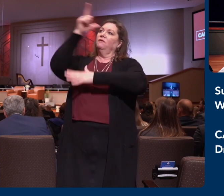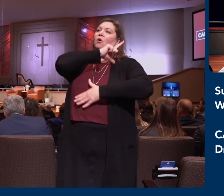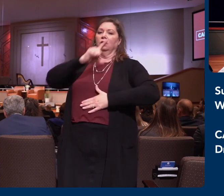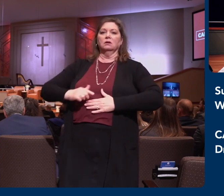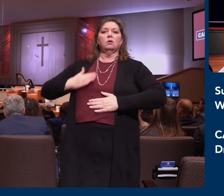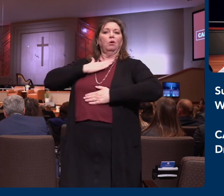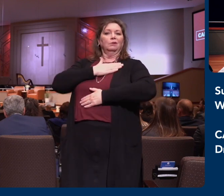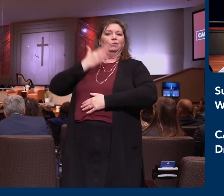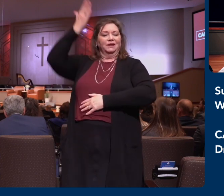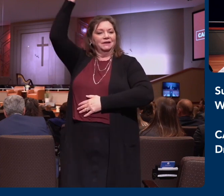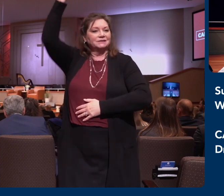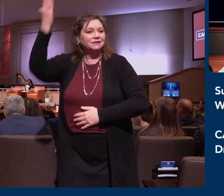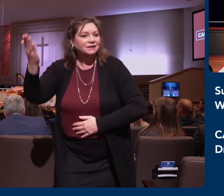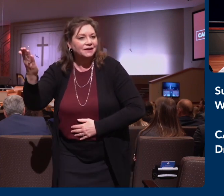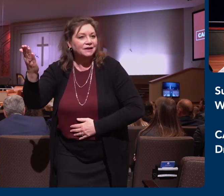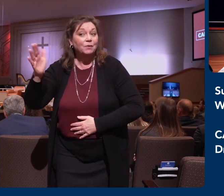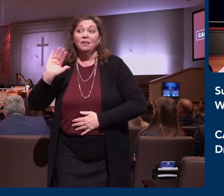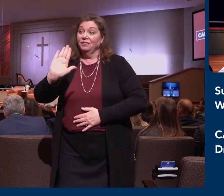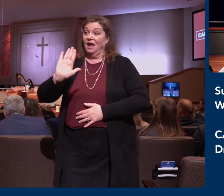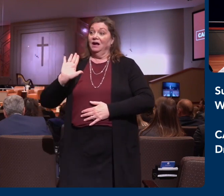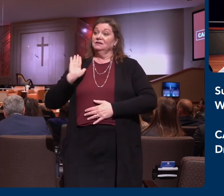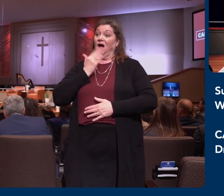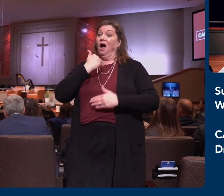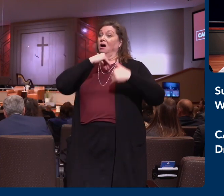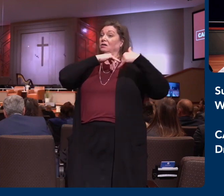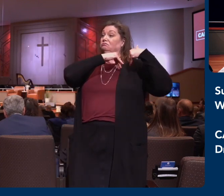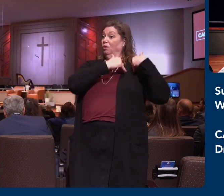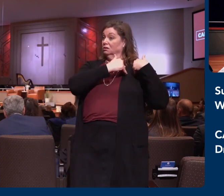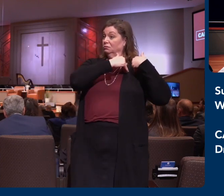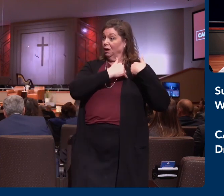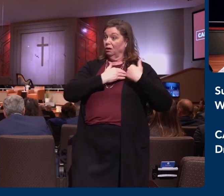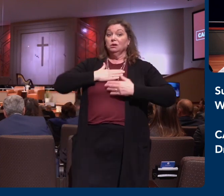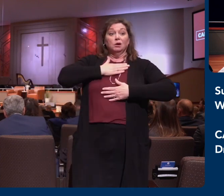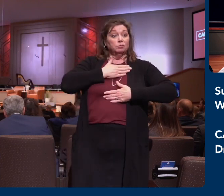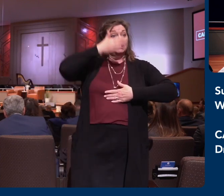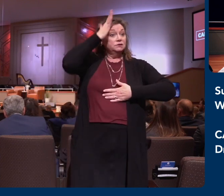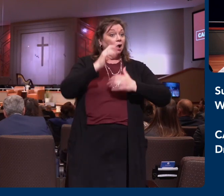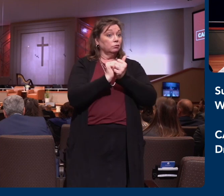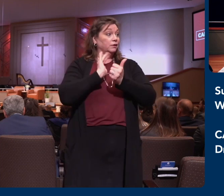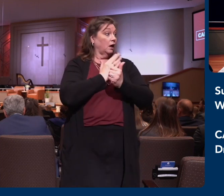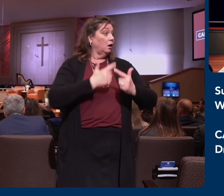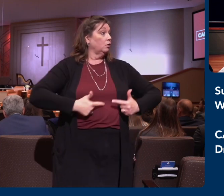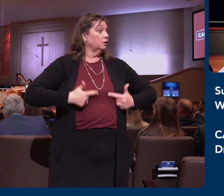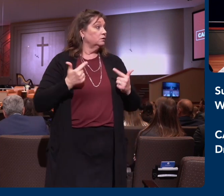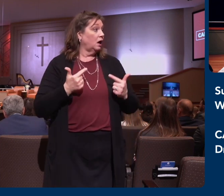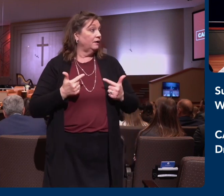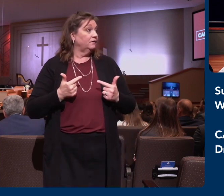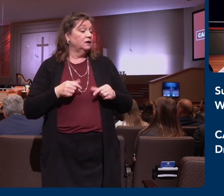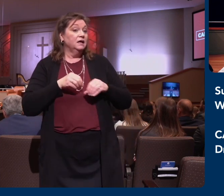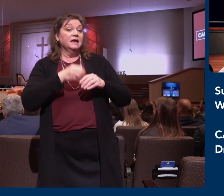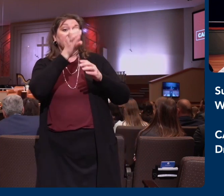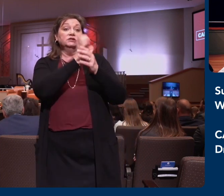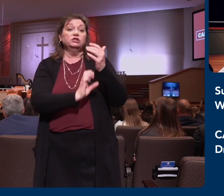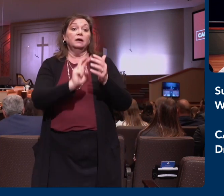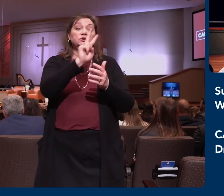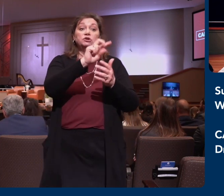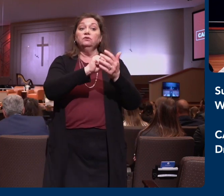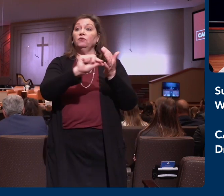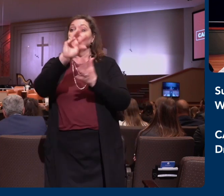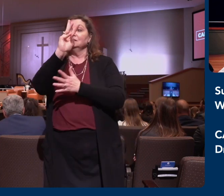are to walk worthy and we are to be pleasing God with our life. If you jump over to chapter 2 and in verse number 6, the Bible says, As ye have